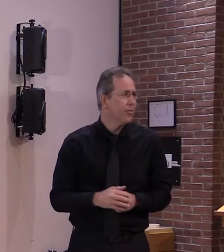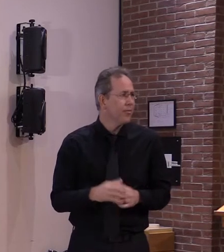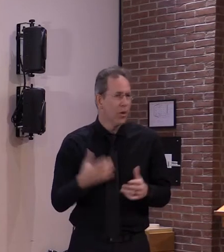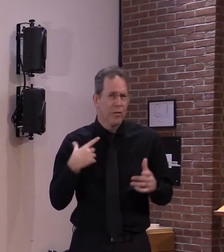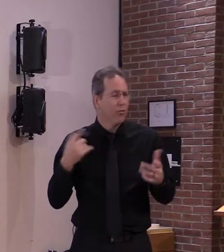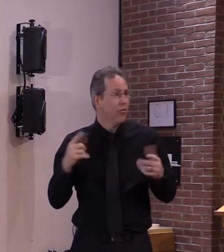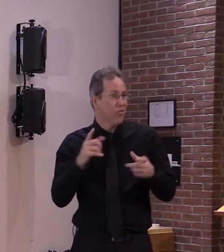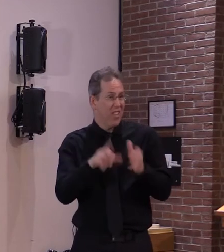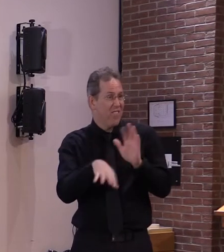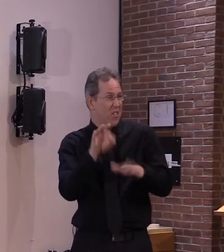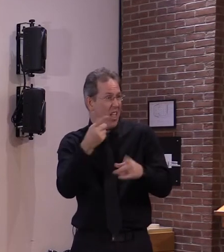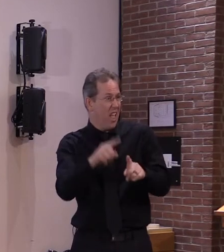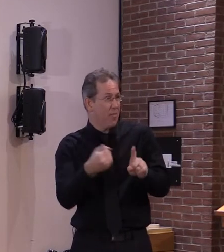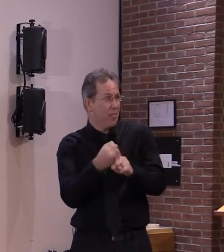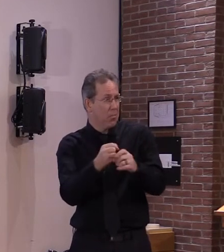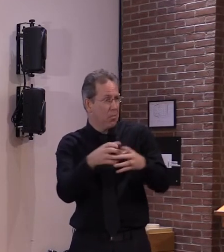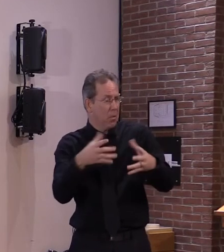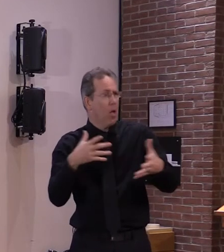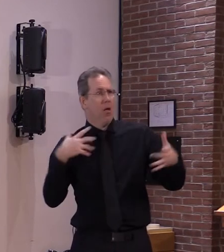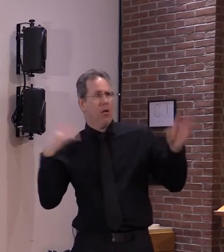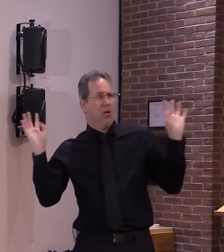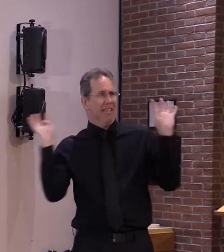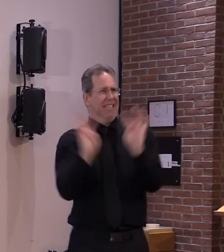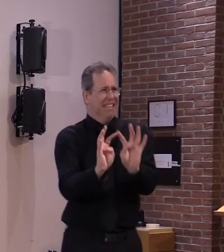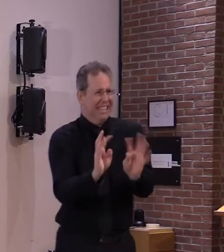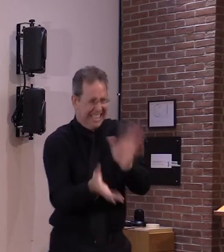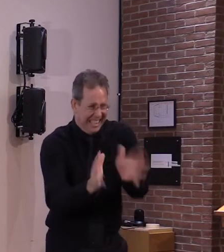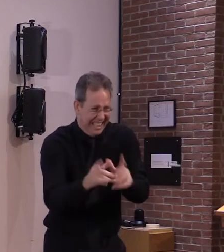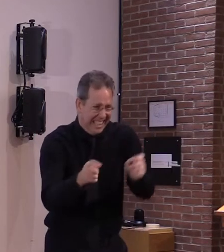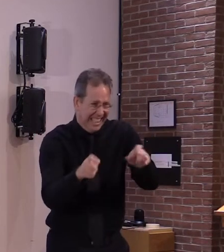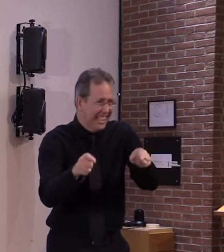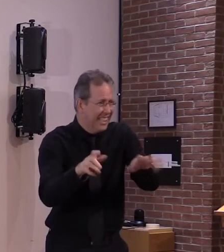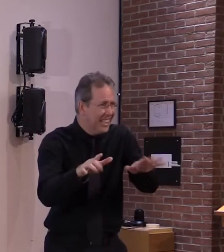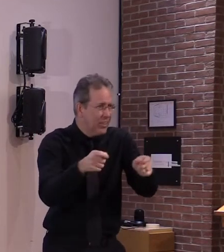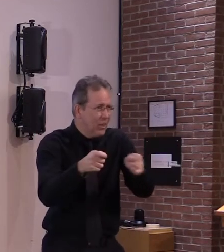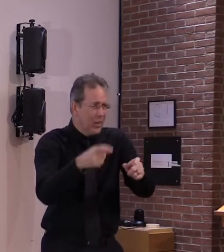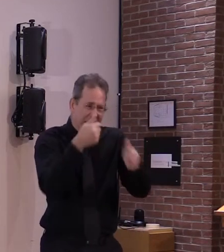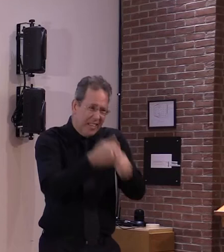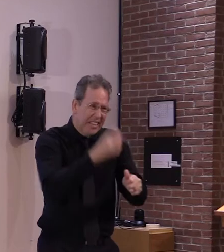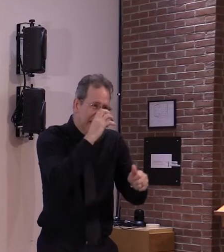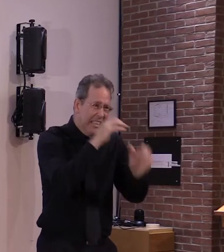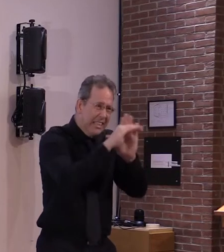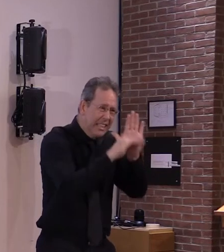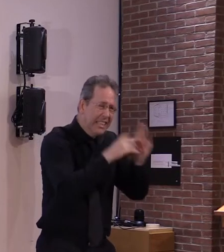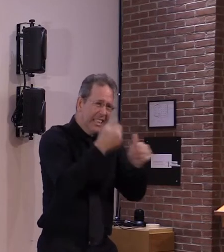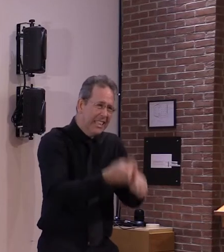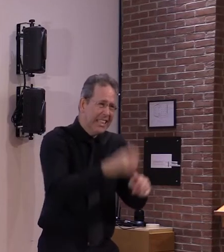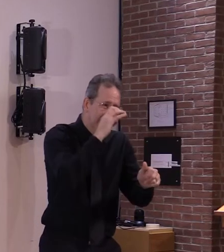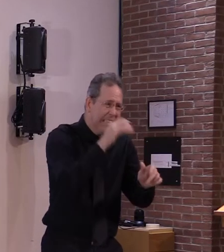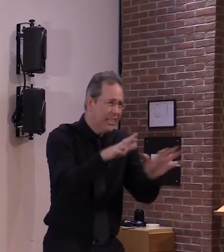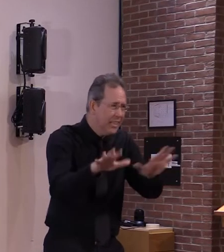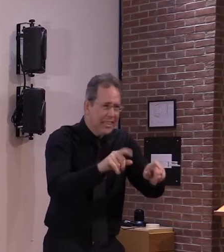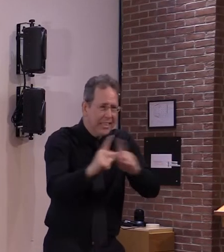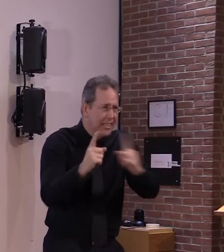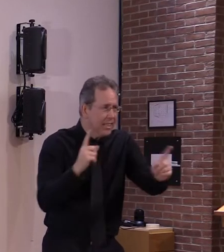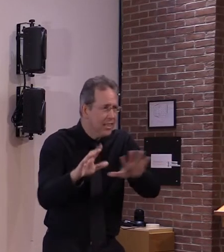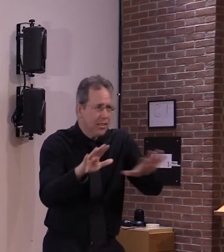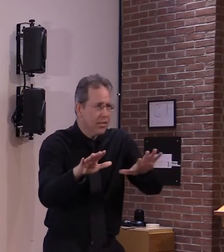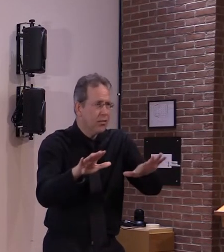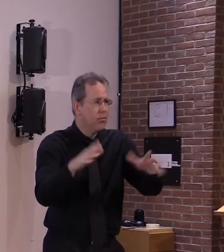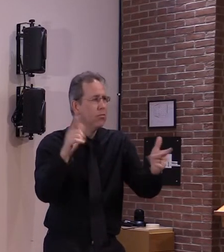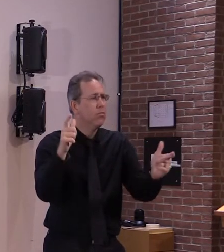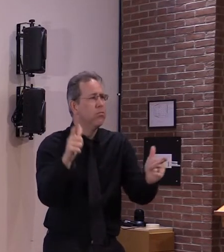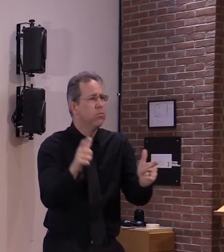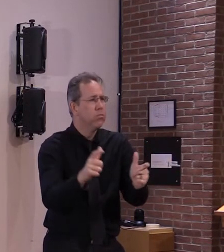right now compared to the very earliest part of the pandemic is that we have very aggressive